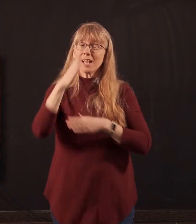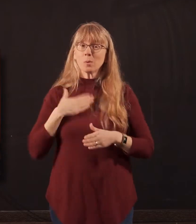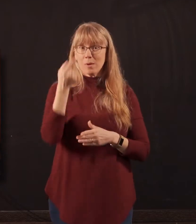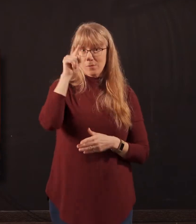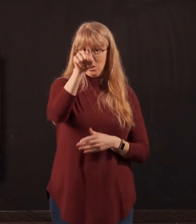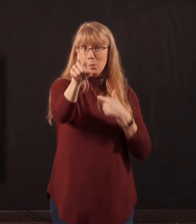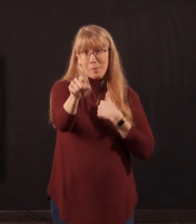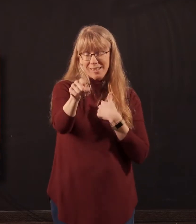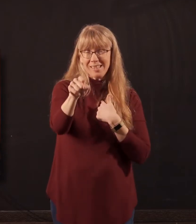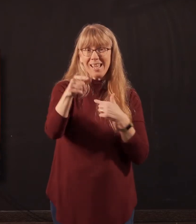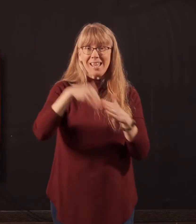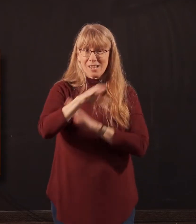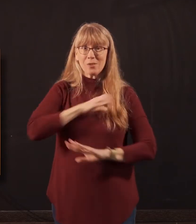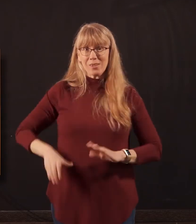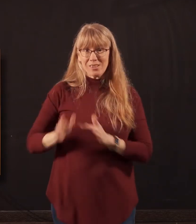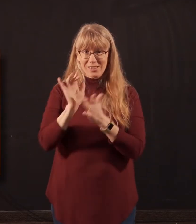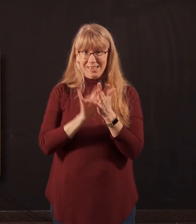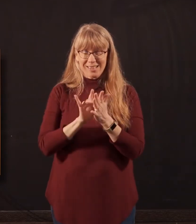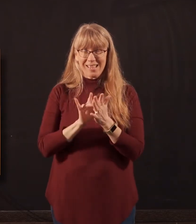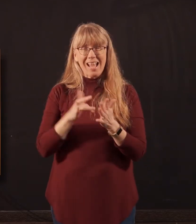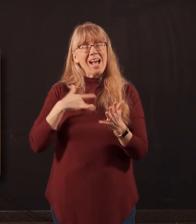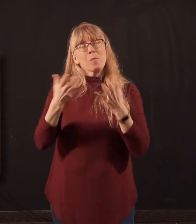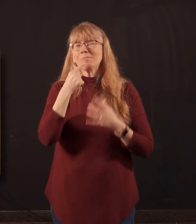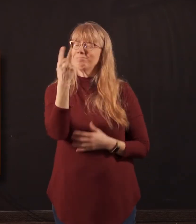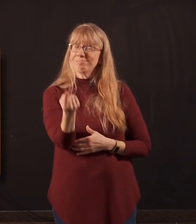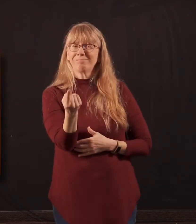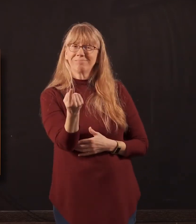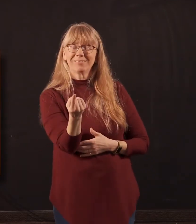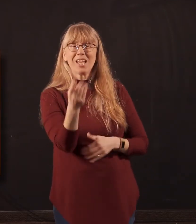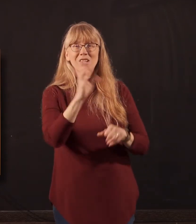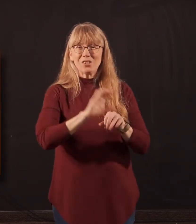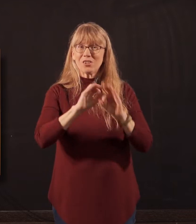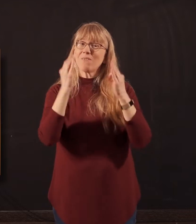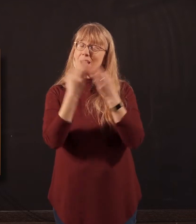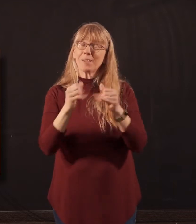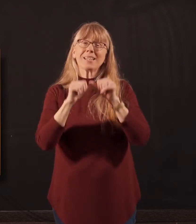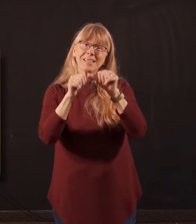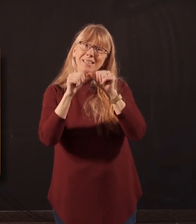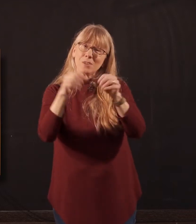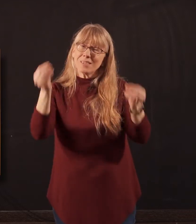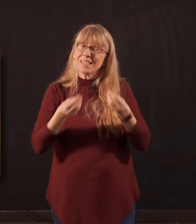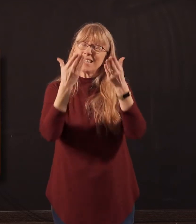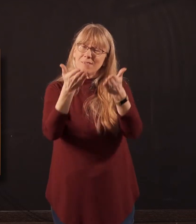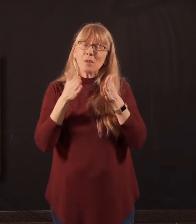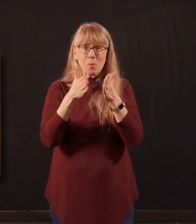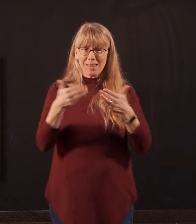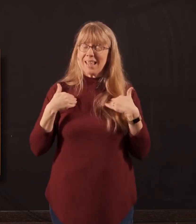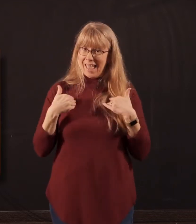for me in Christ Jesus. One, I just want to say that our church family continuing to give in the manner that they have produces